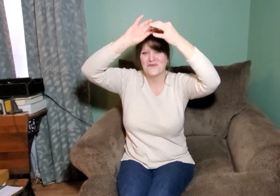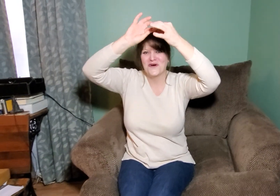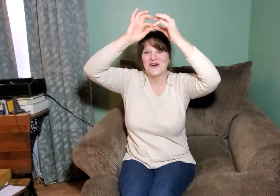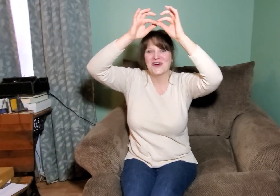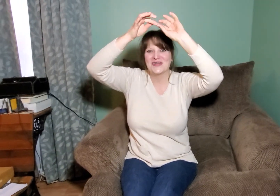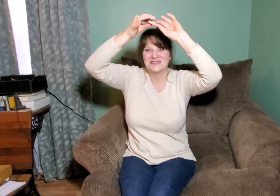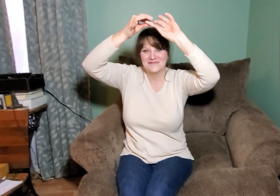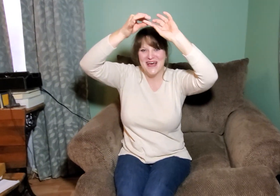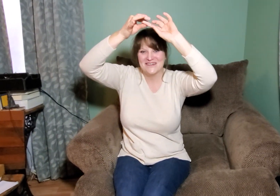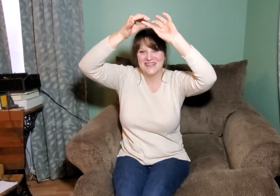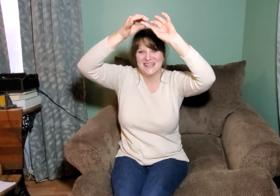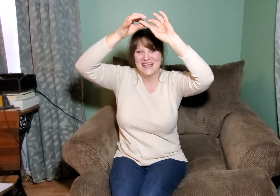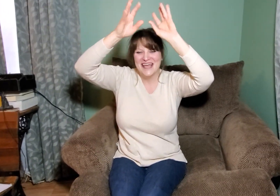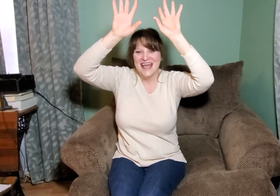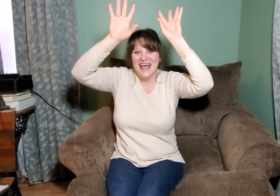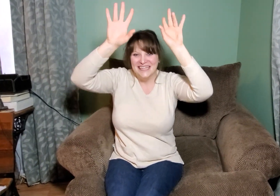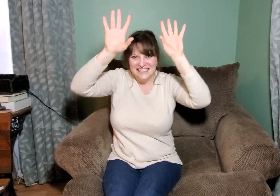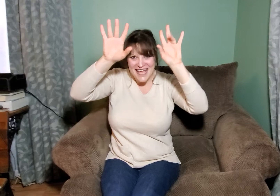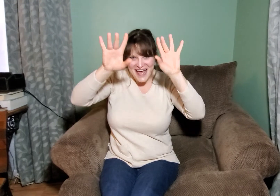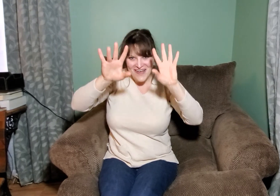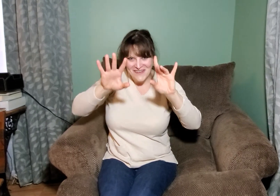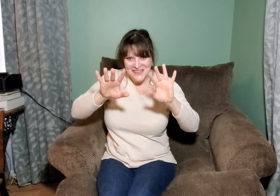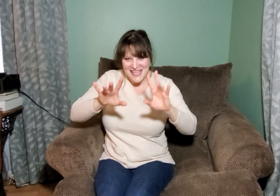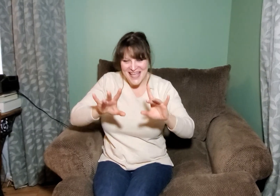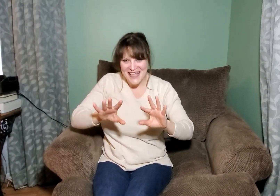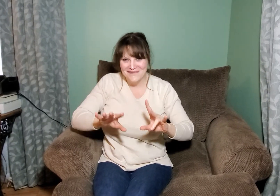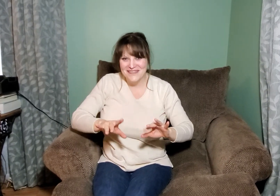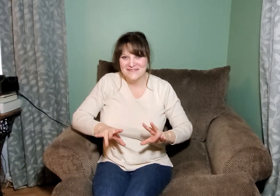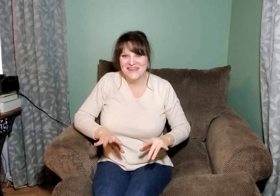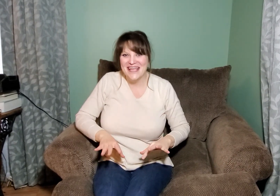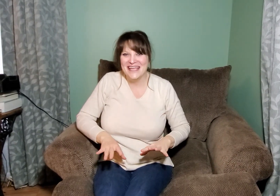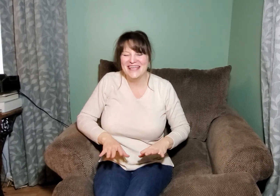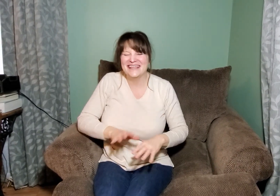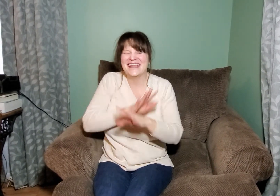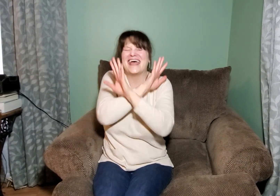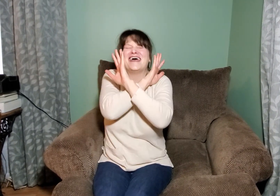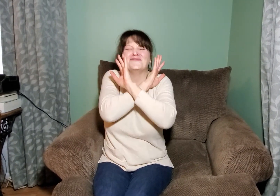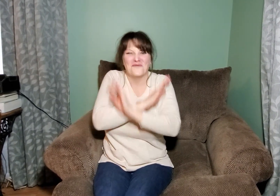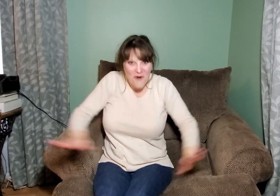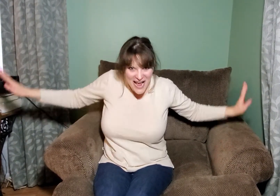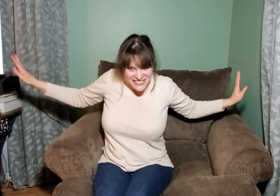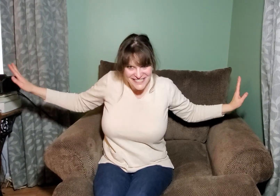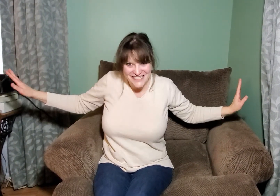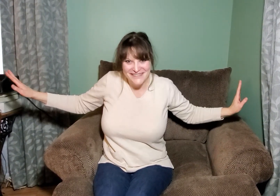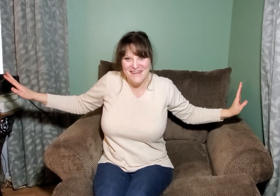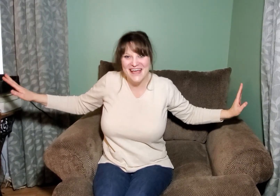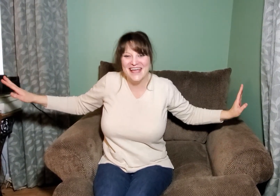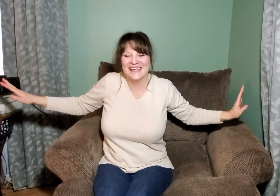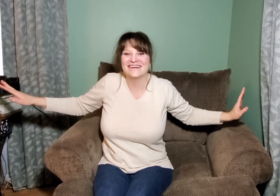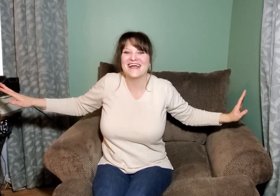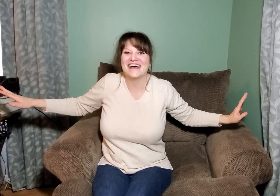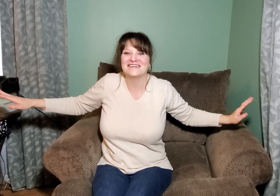water spout. Down came the rain and washed the spider out.